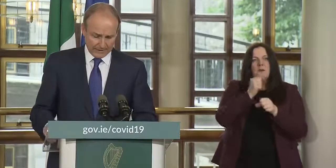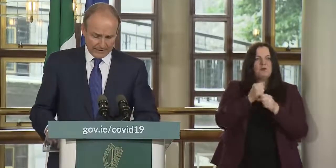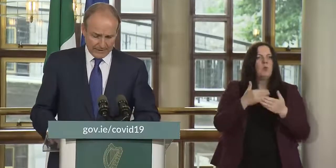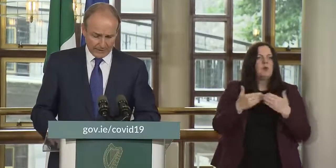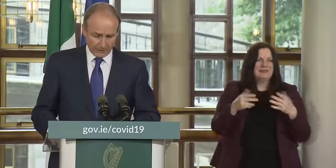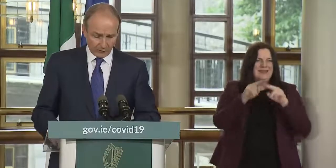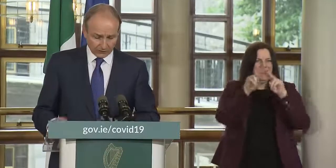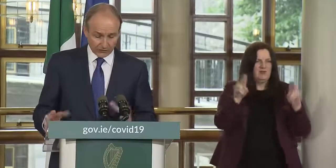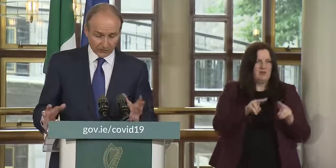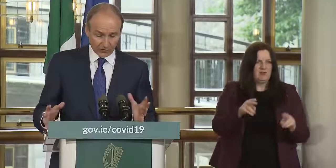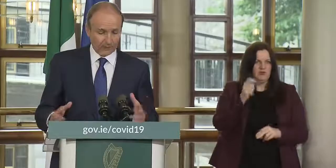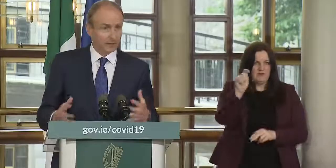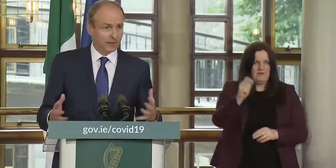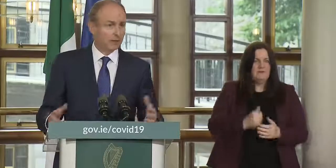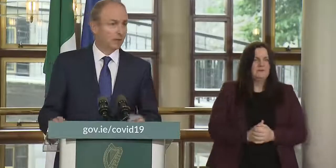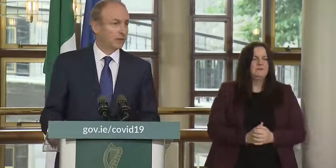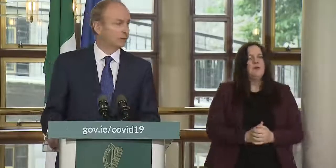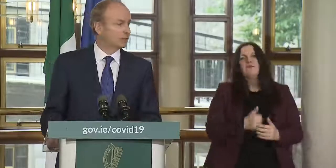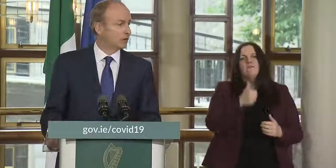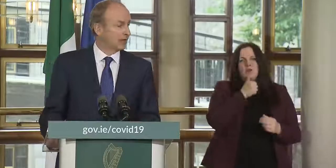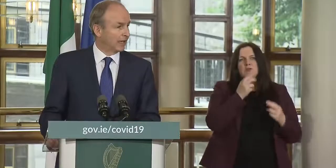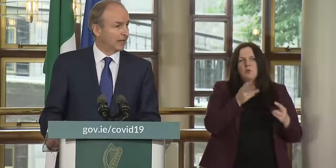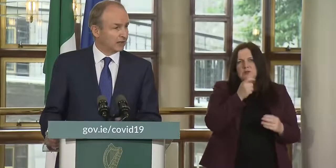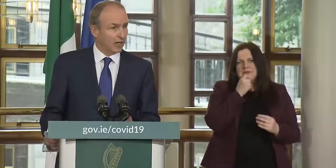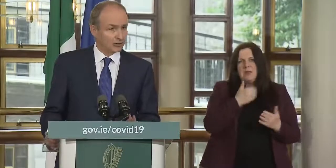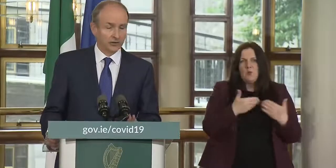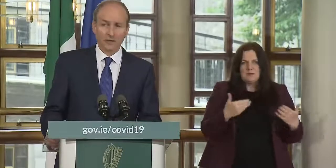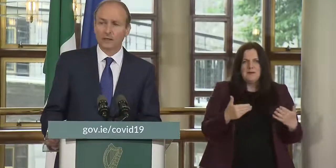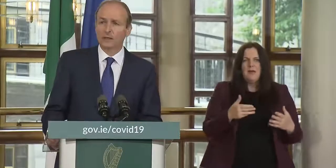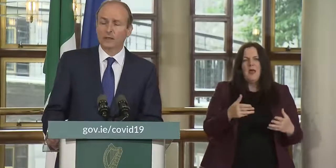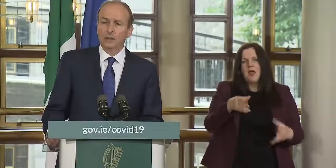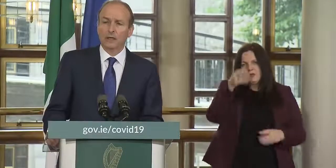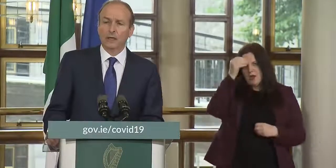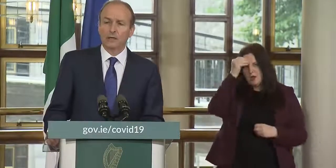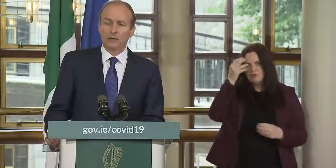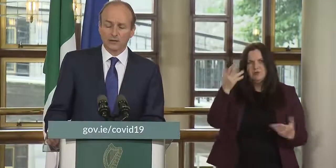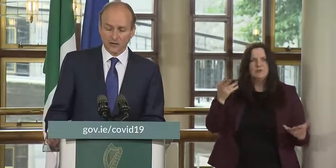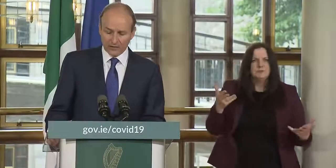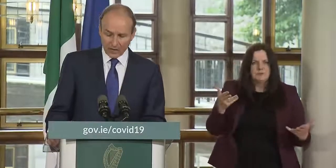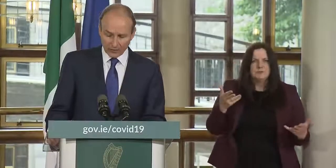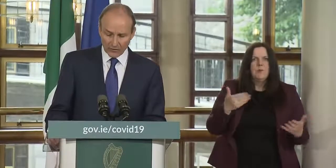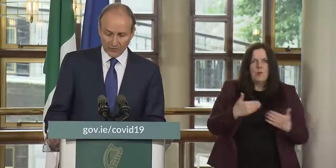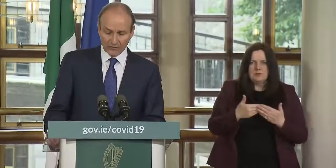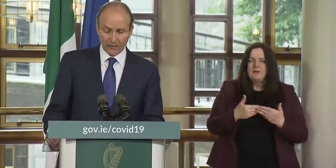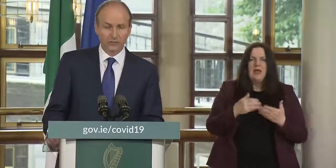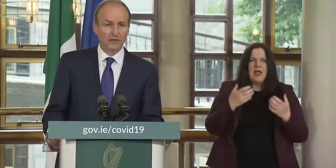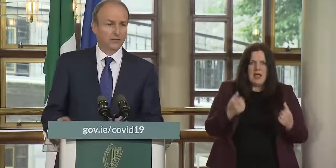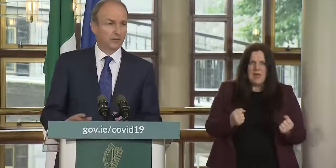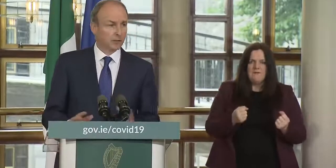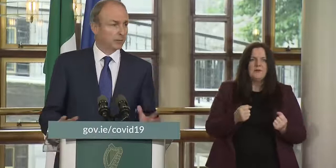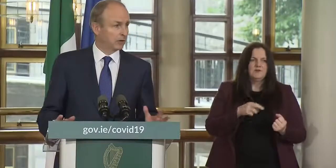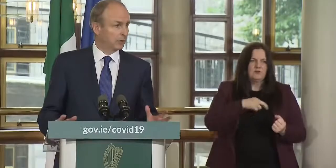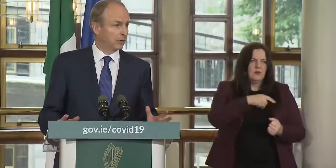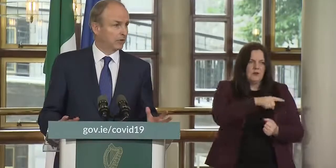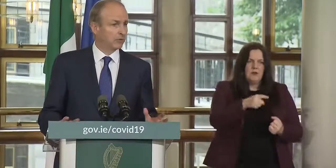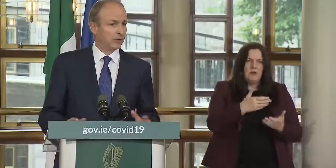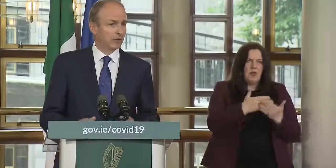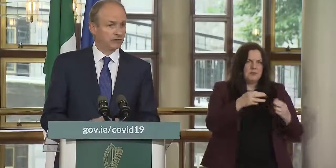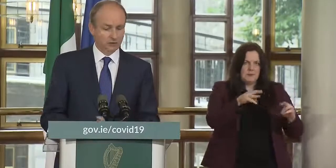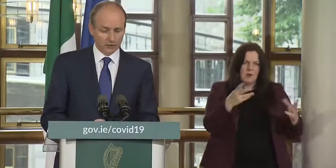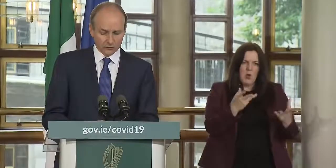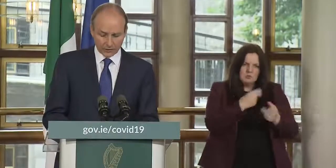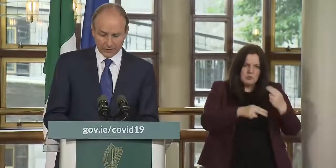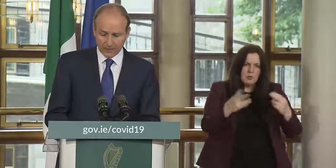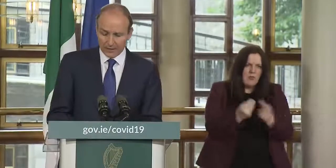and in the first instance i want to begin by again acknowledging uh the solidarity and sacrifices that people and communities